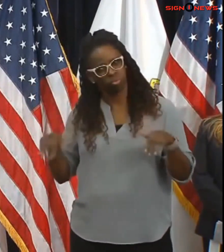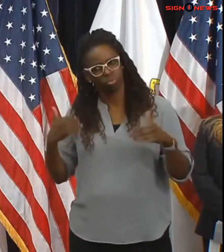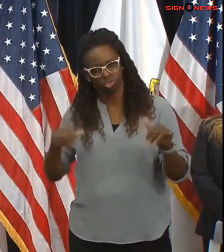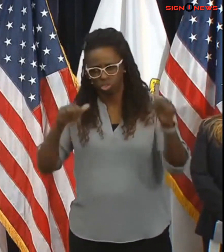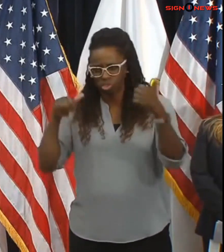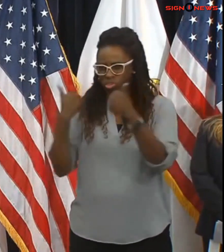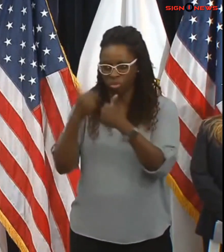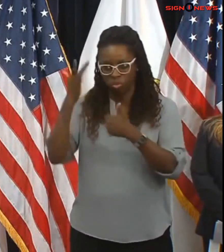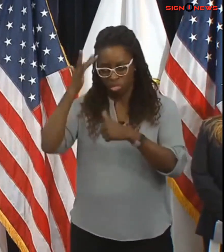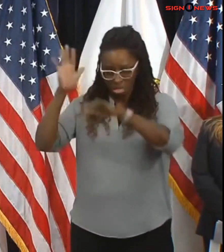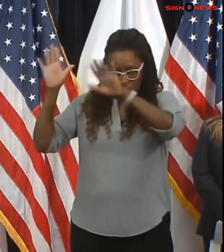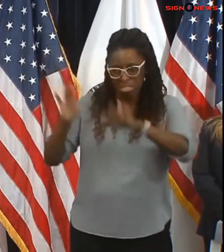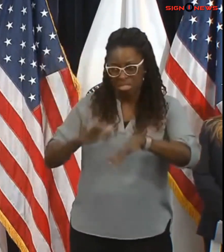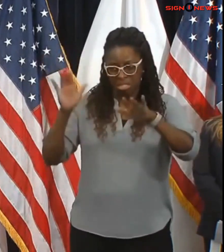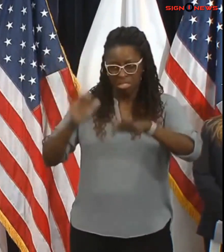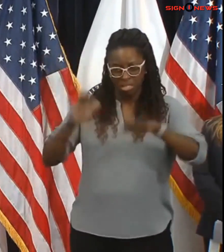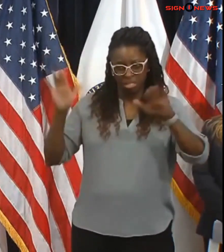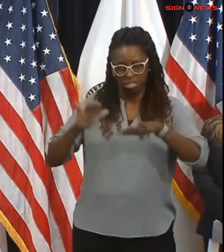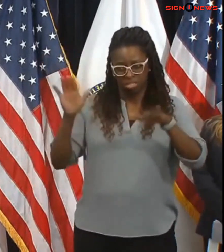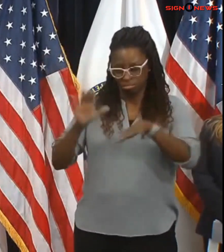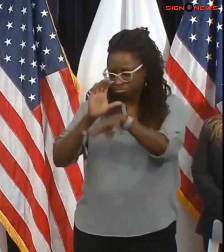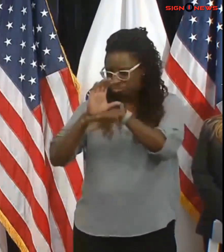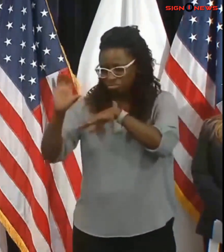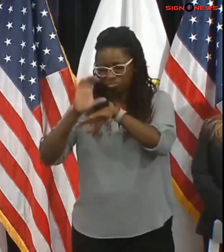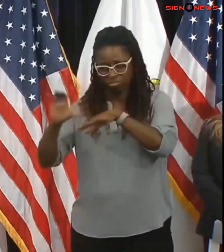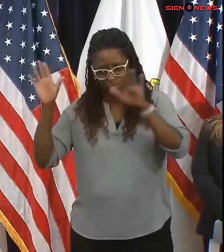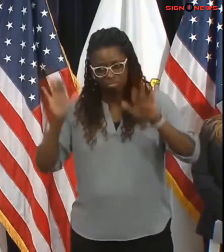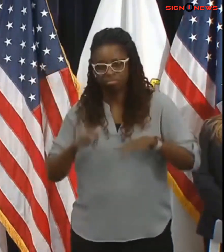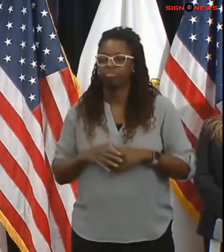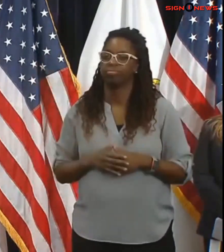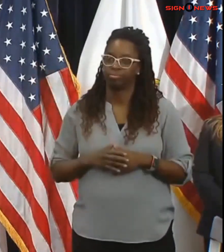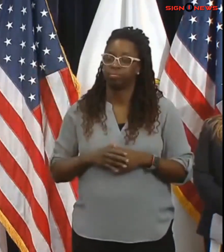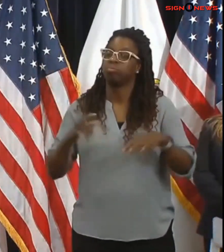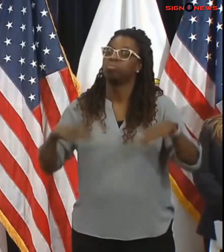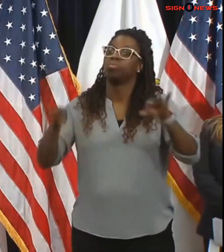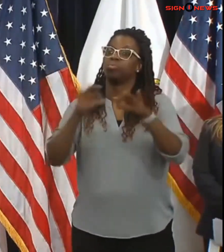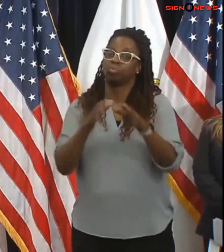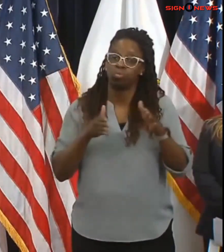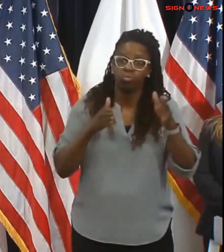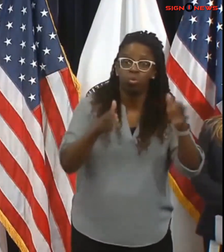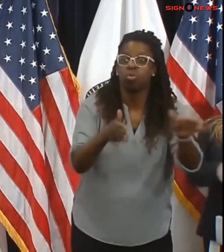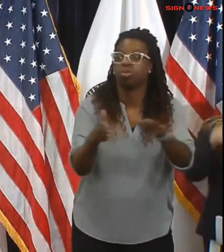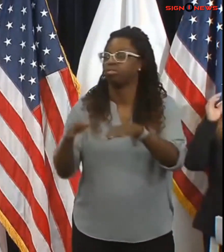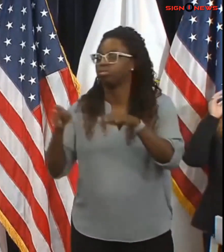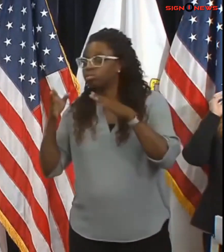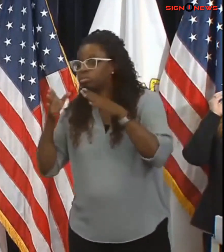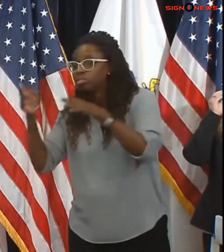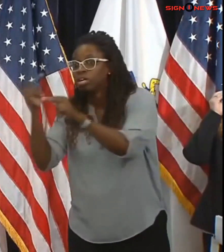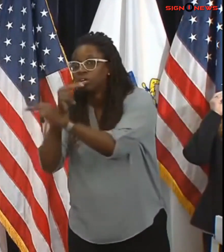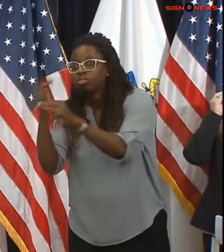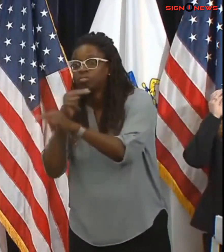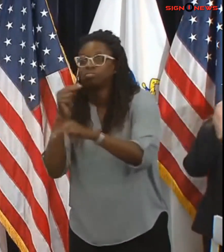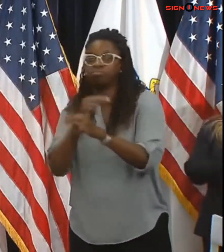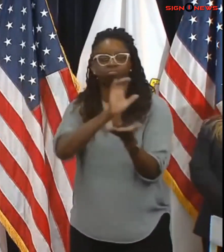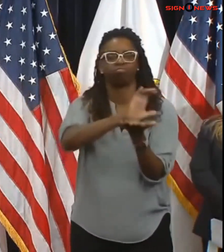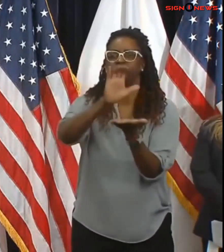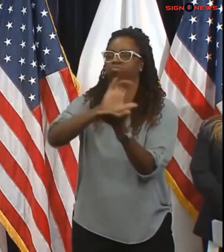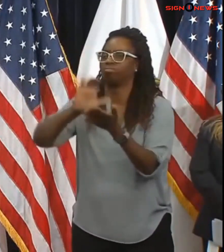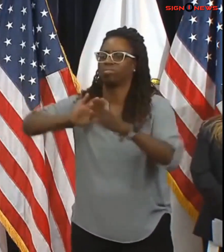to clear the roads especially during that period in the middle of the day and toward the end of the day which makes it especially